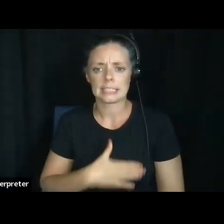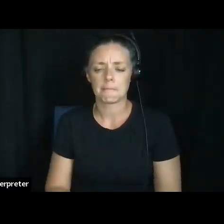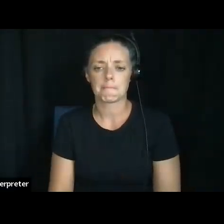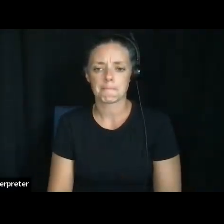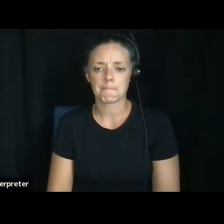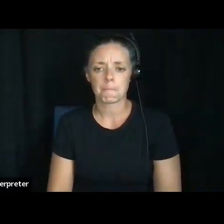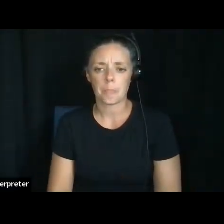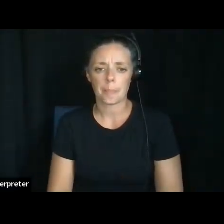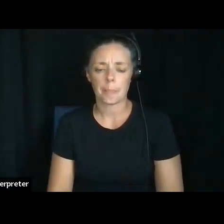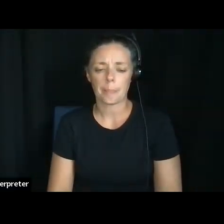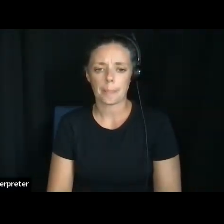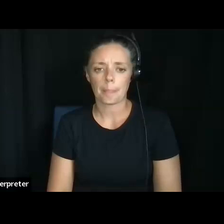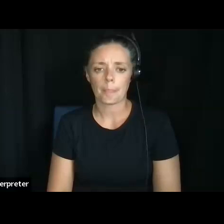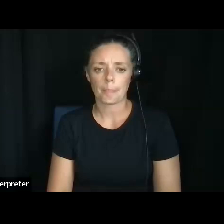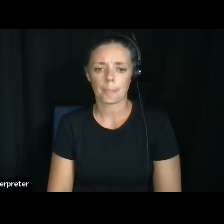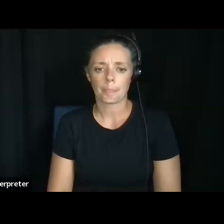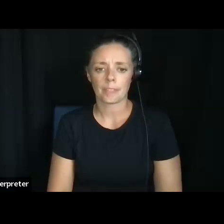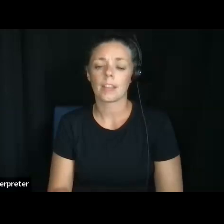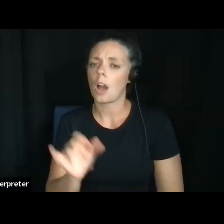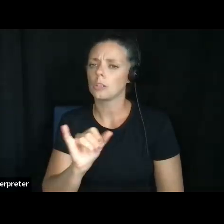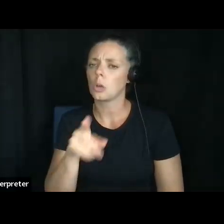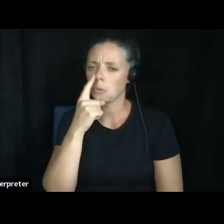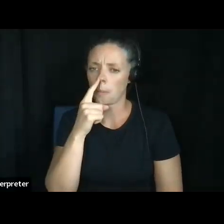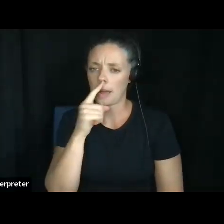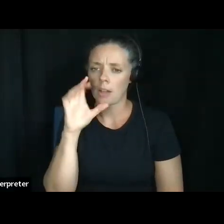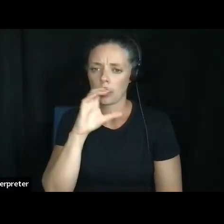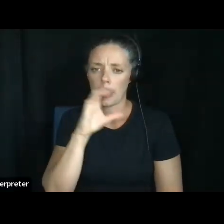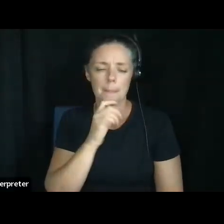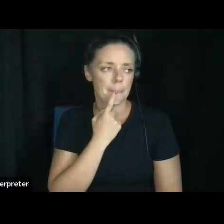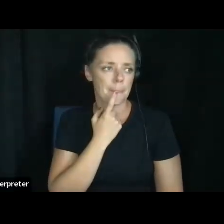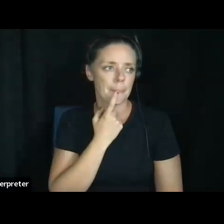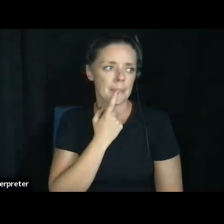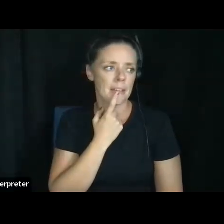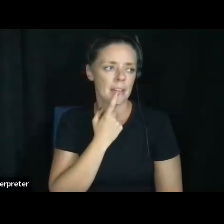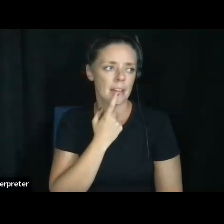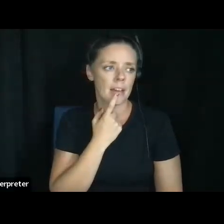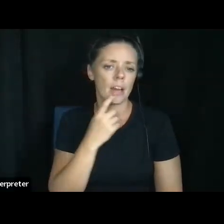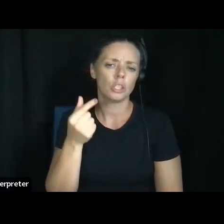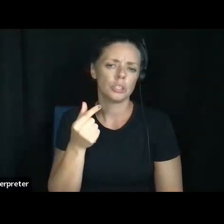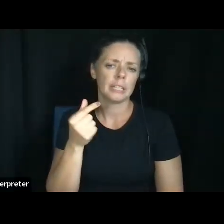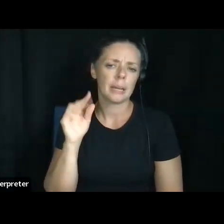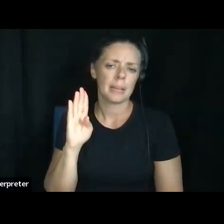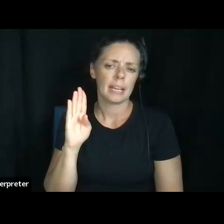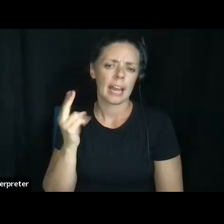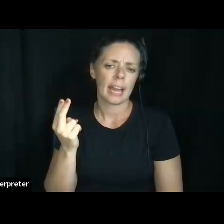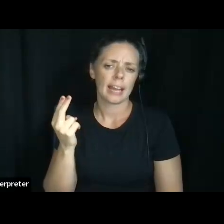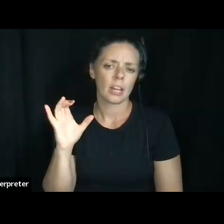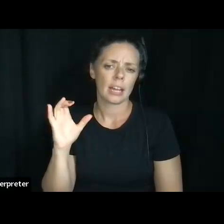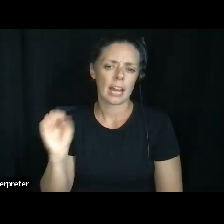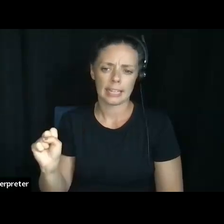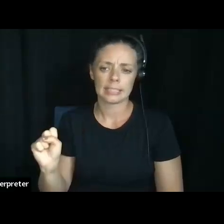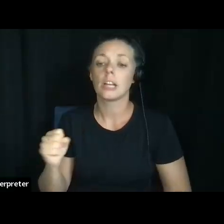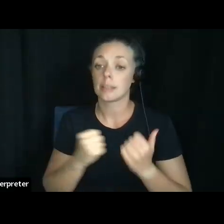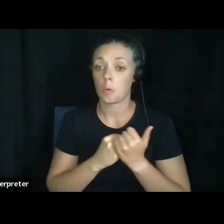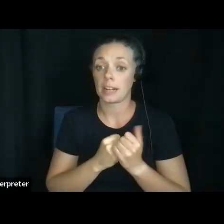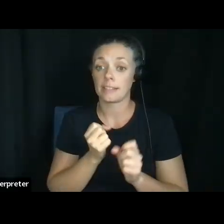Okay. And, um, can you also look up DBHDS supported decision making